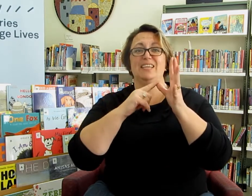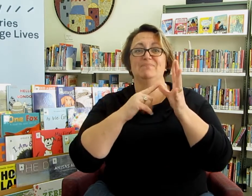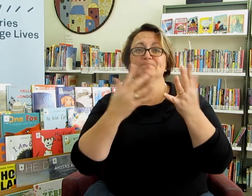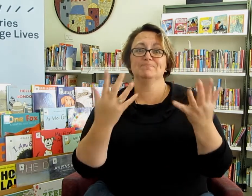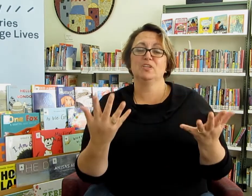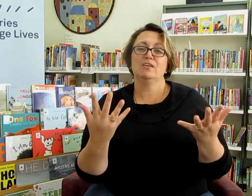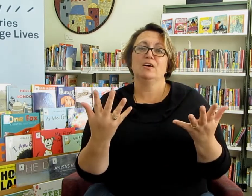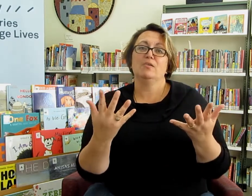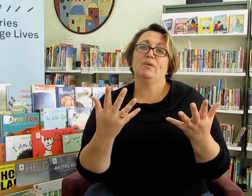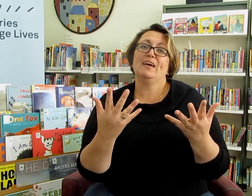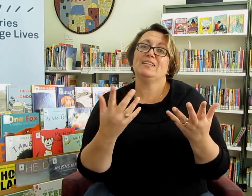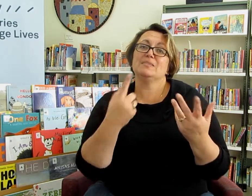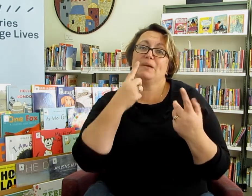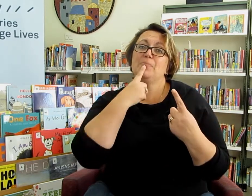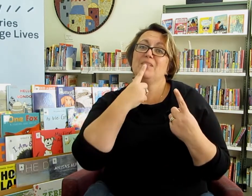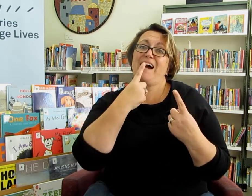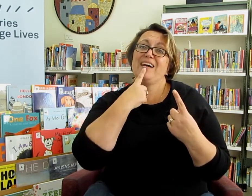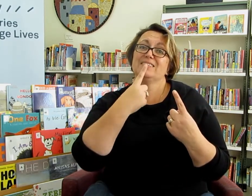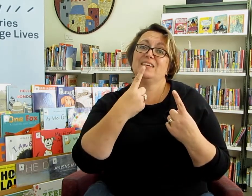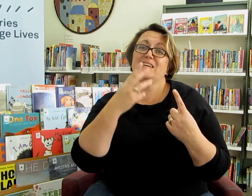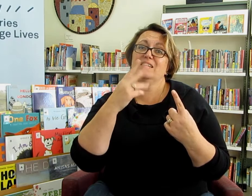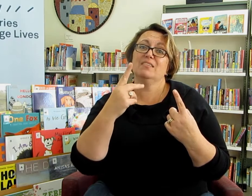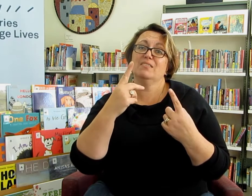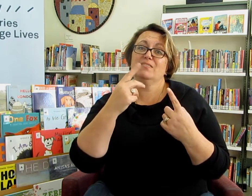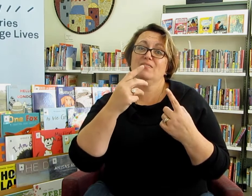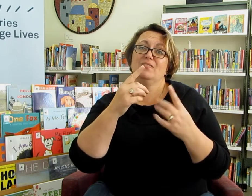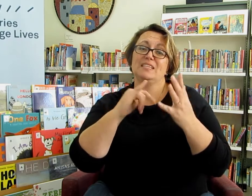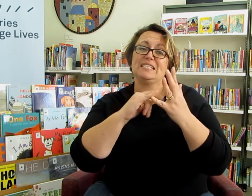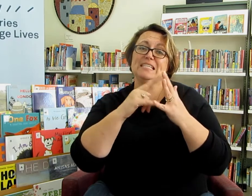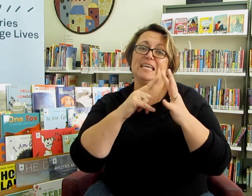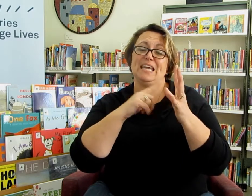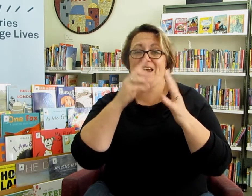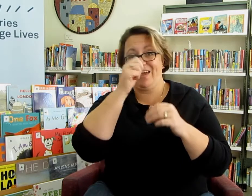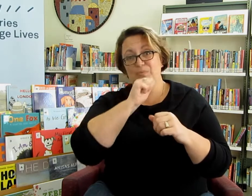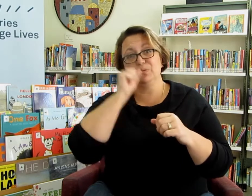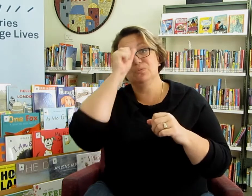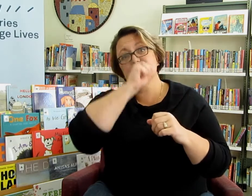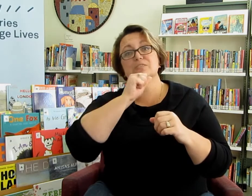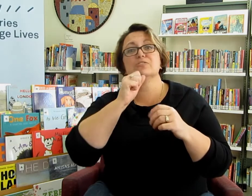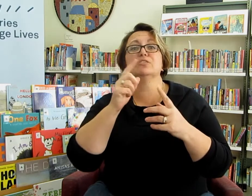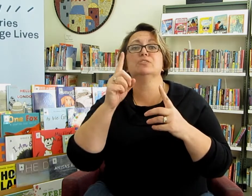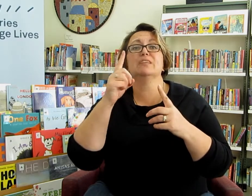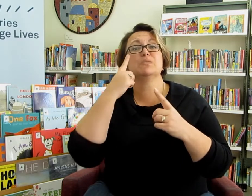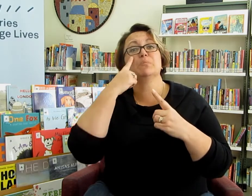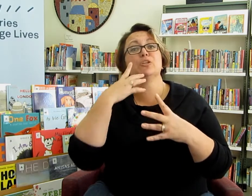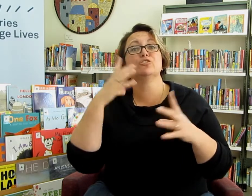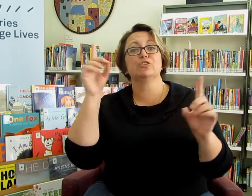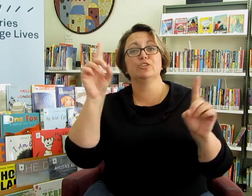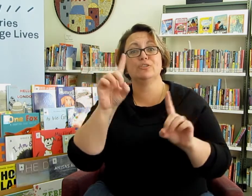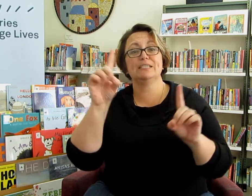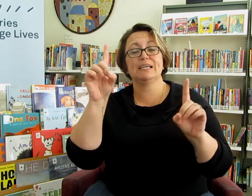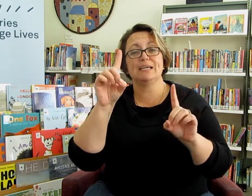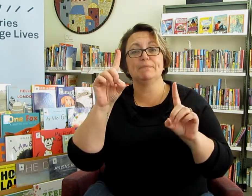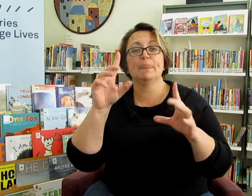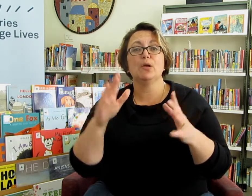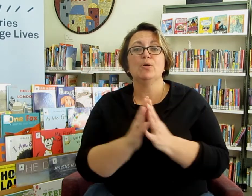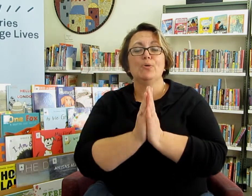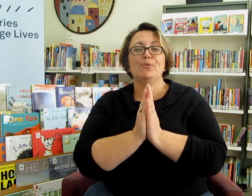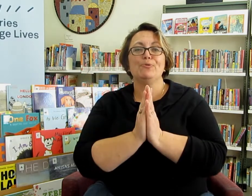we've had some people asking for sea animals so that's what I'm going to show you today all